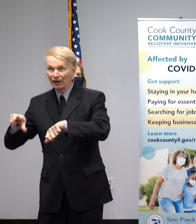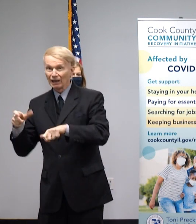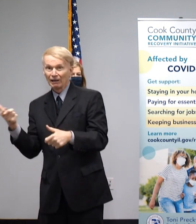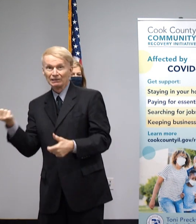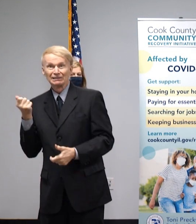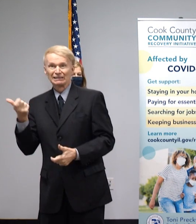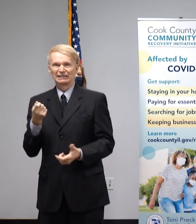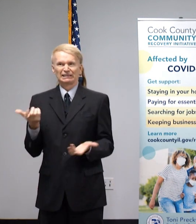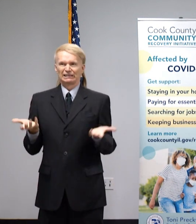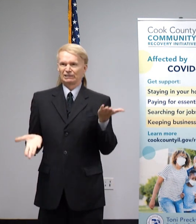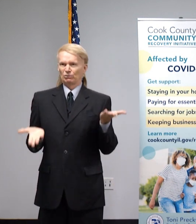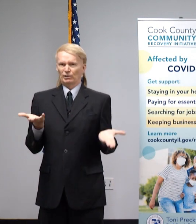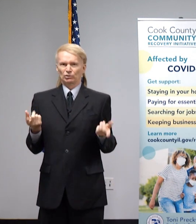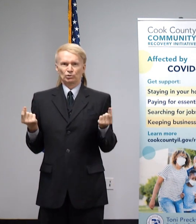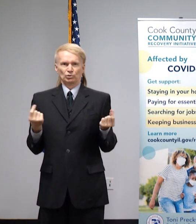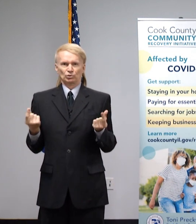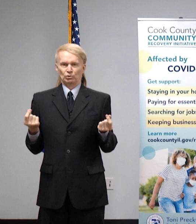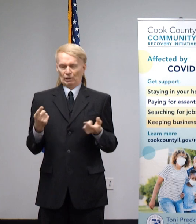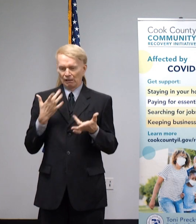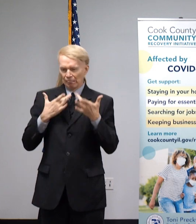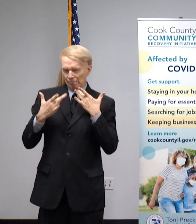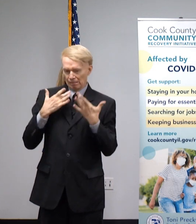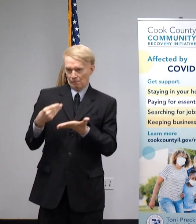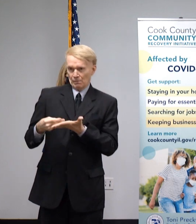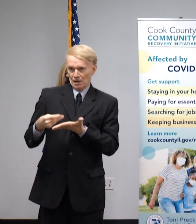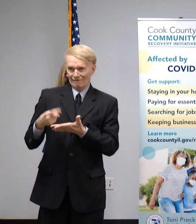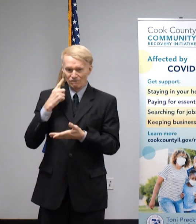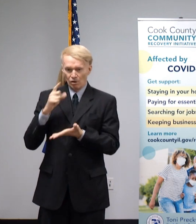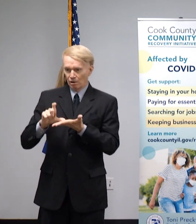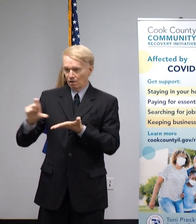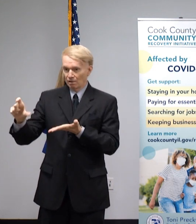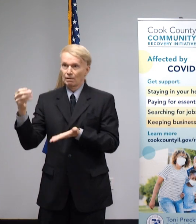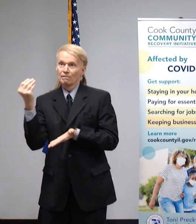People are choosing between buying groceries or paying bills.